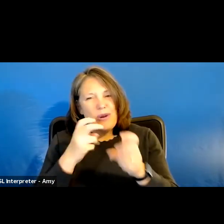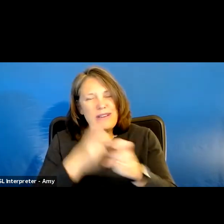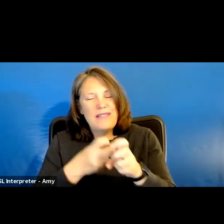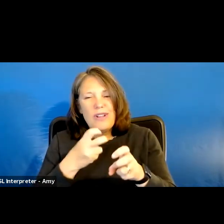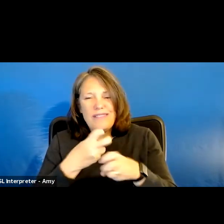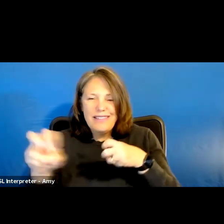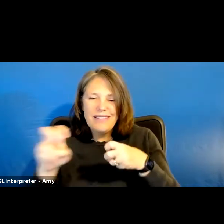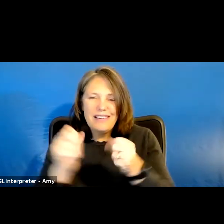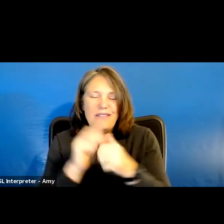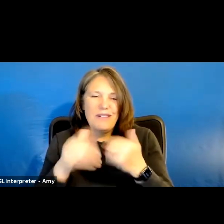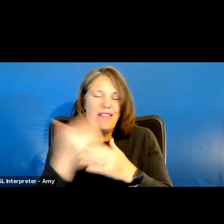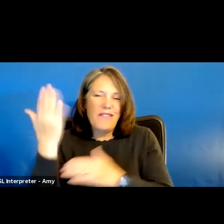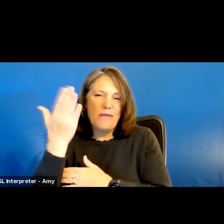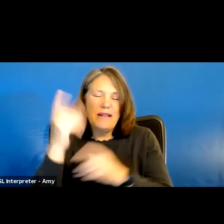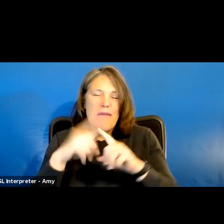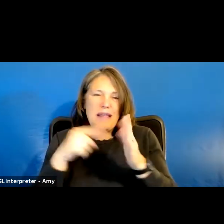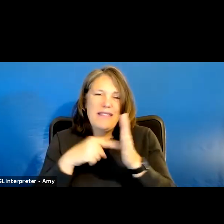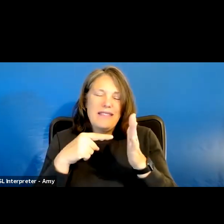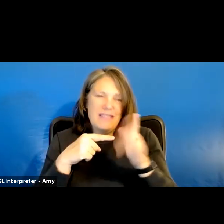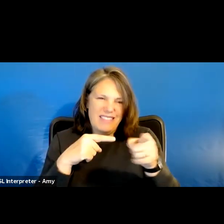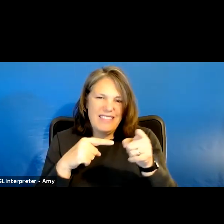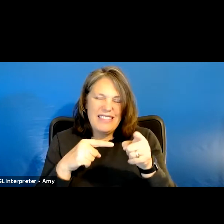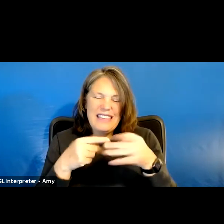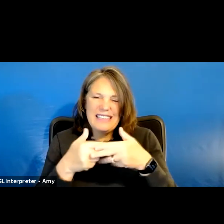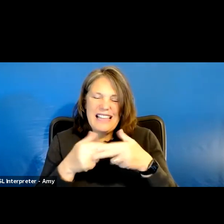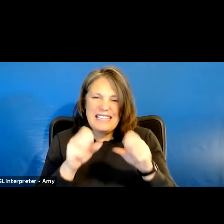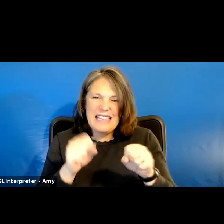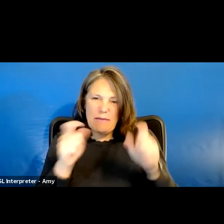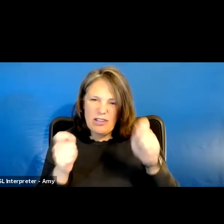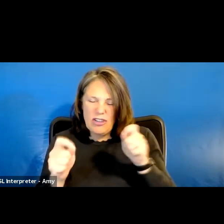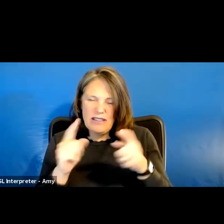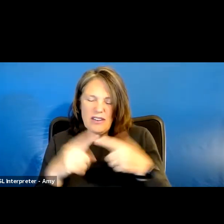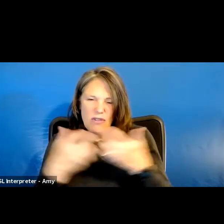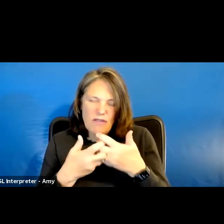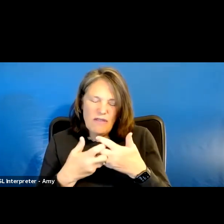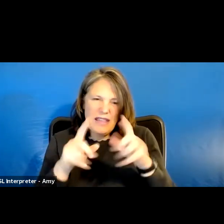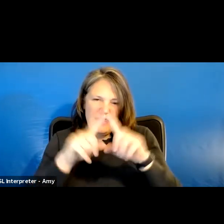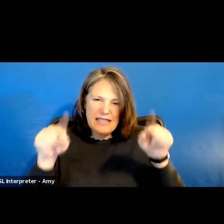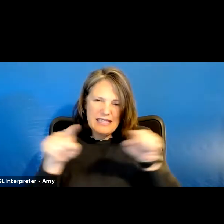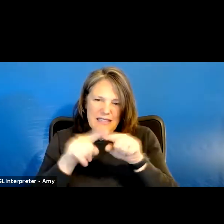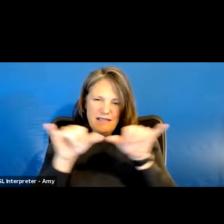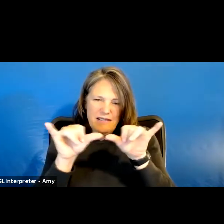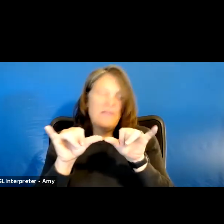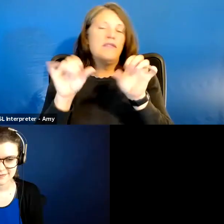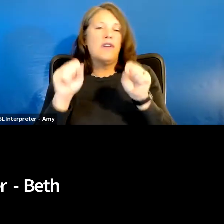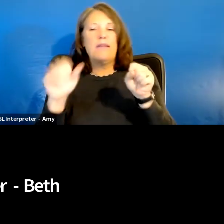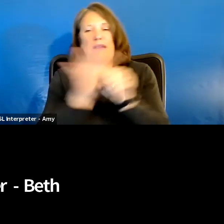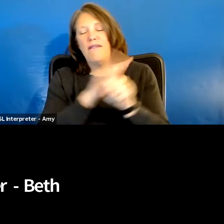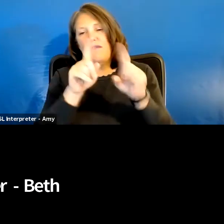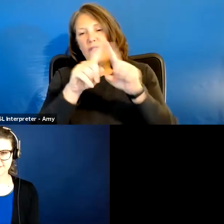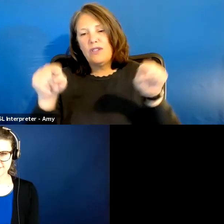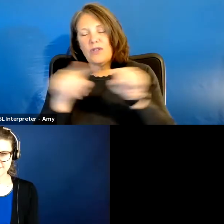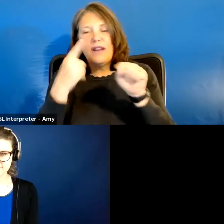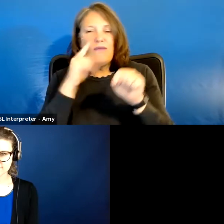presentation, but these slides can be adjusted to fit the size of the screen that you're using. So they can be full screen for your